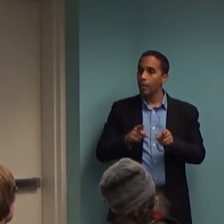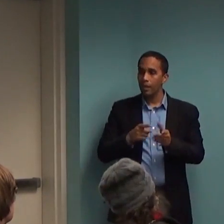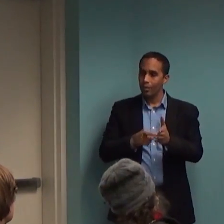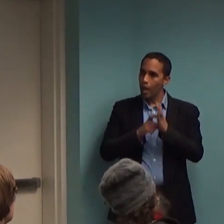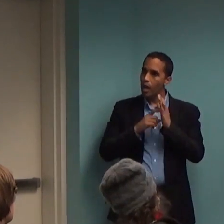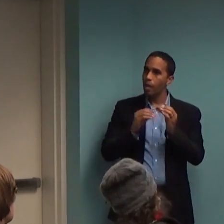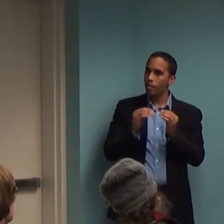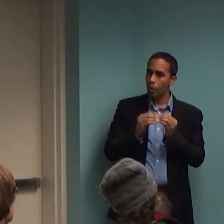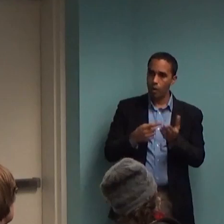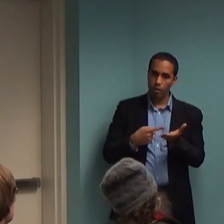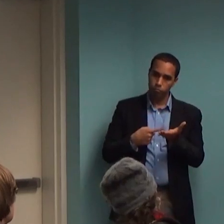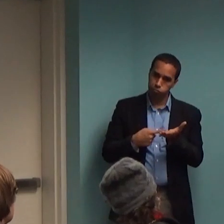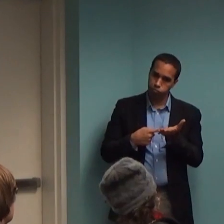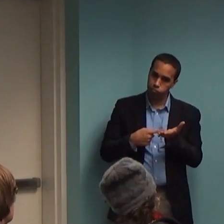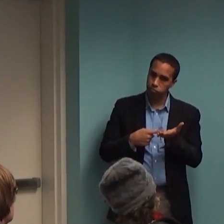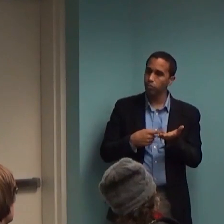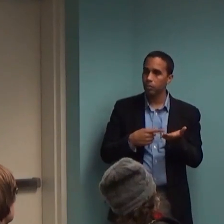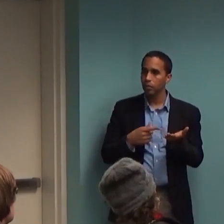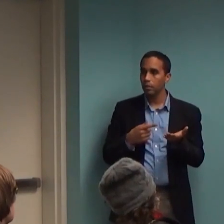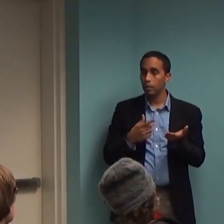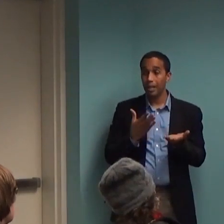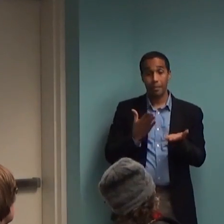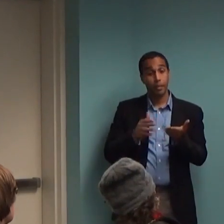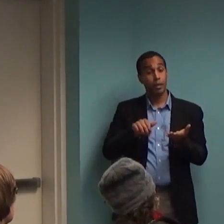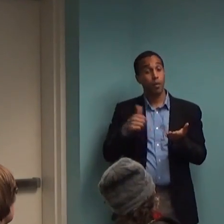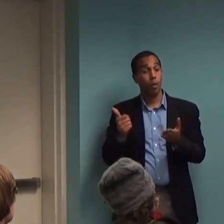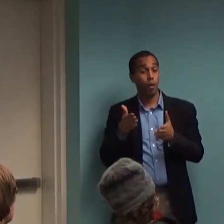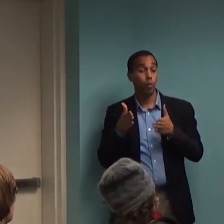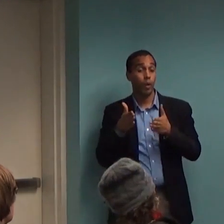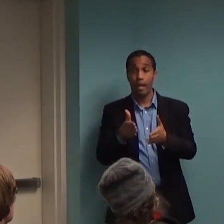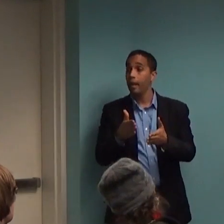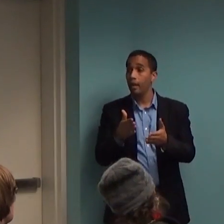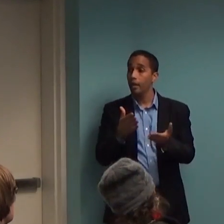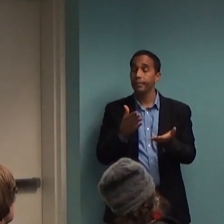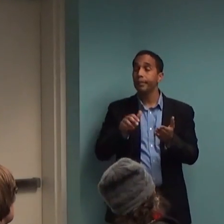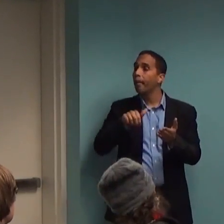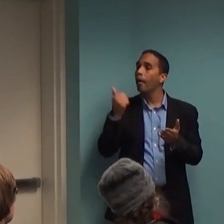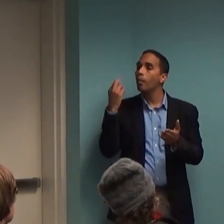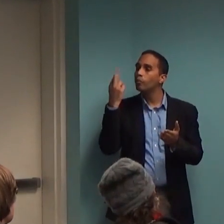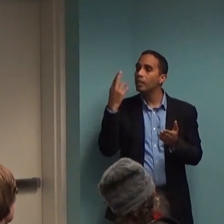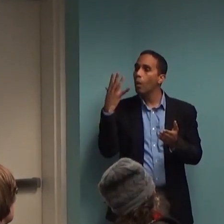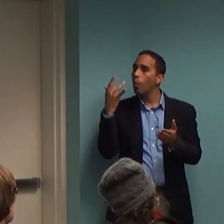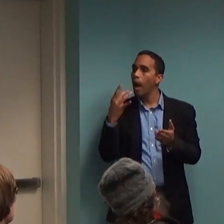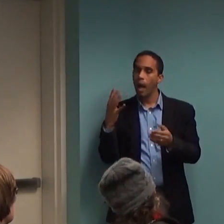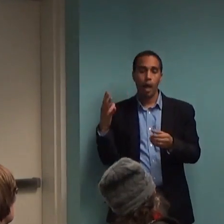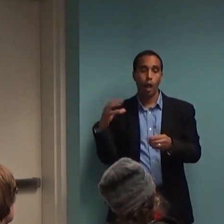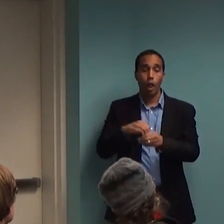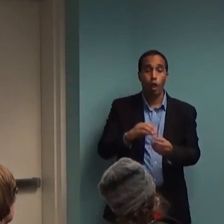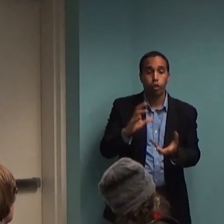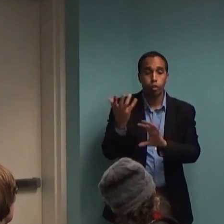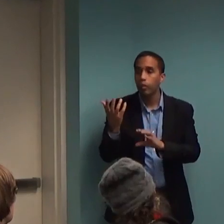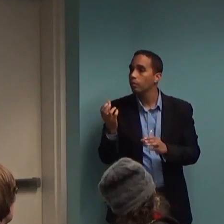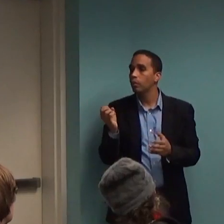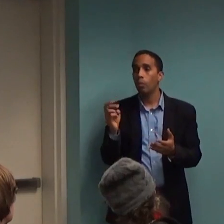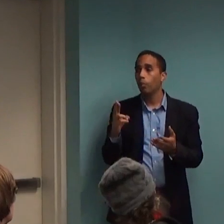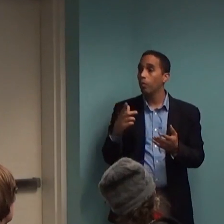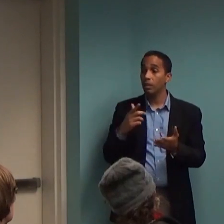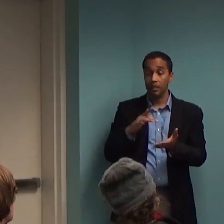discussion about other ways that things are, you know, other things that the person might have done that were beneficial that could have been done with medication. So, you know, sometimes,